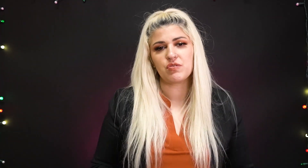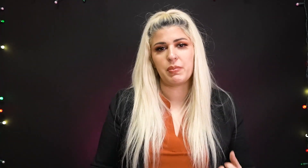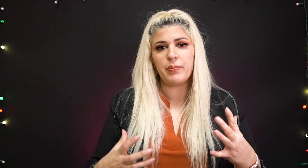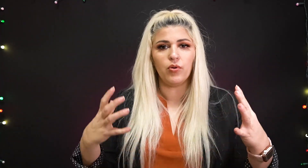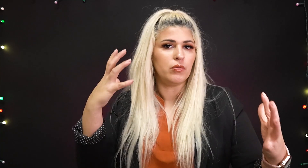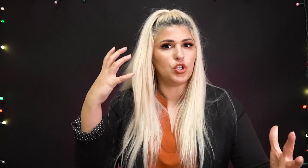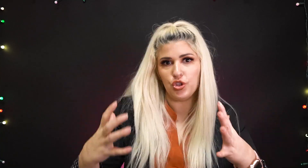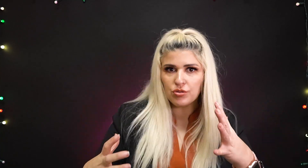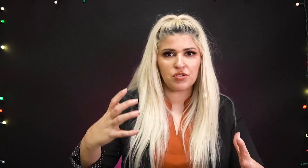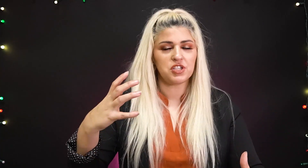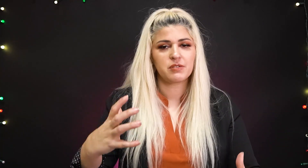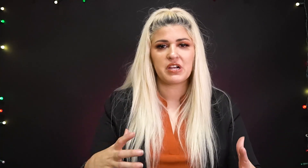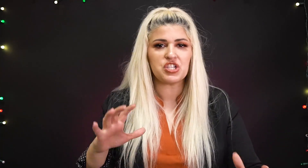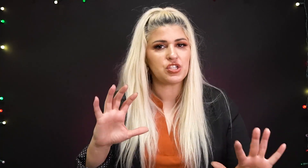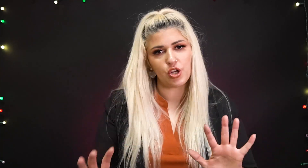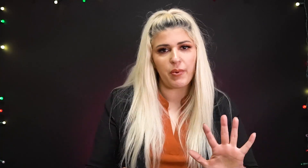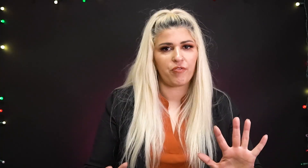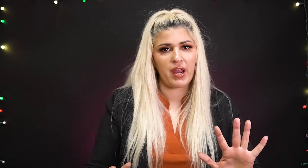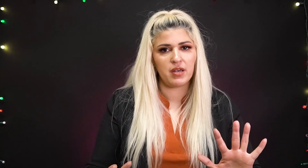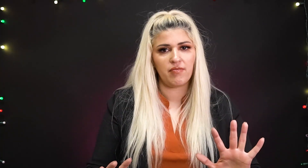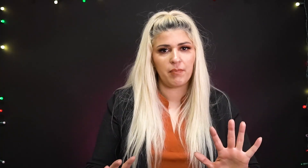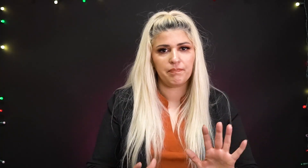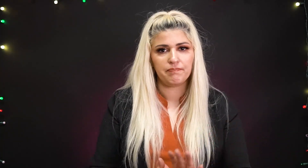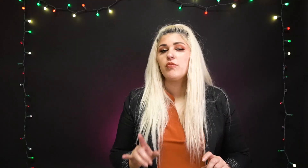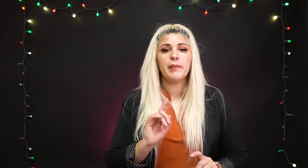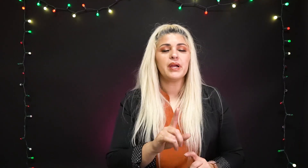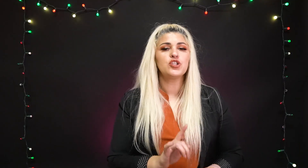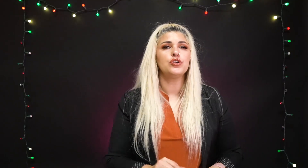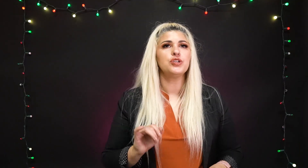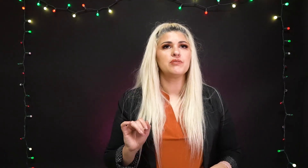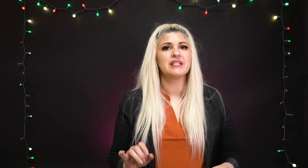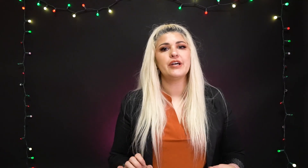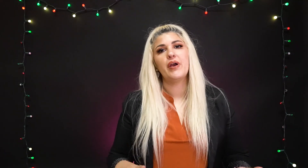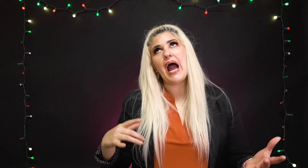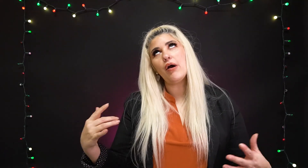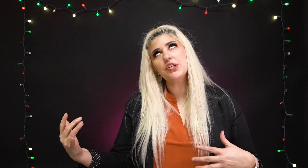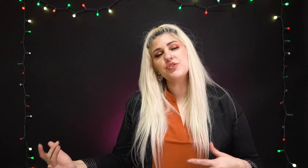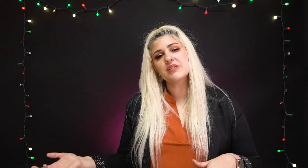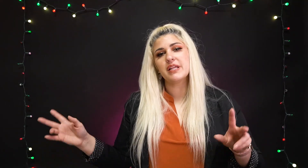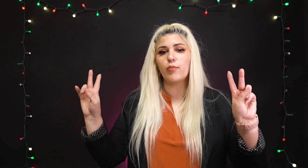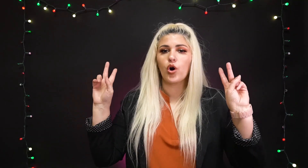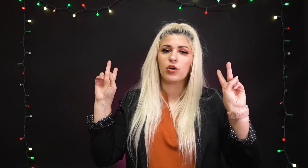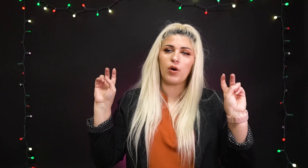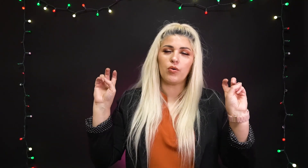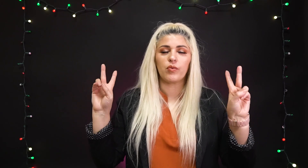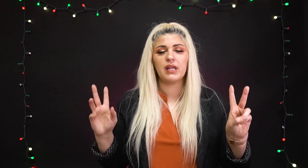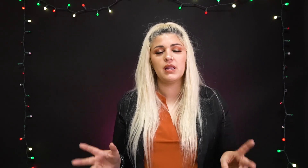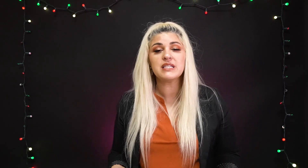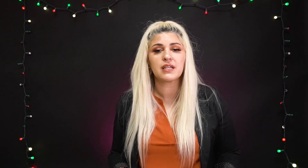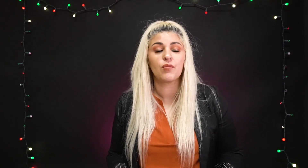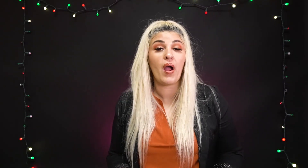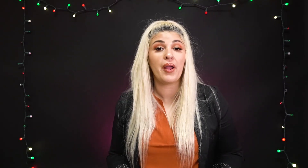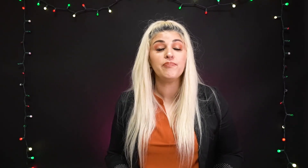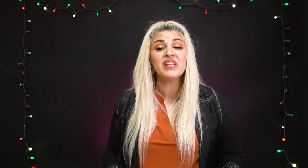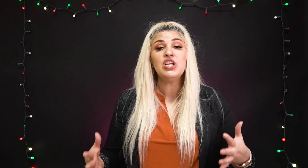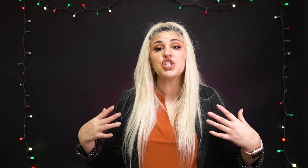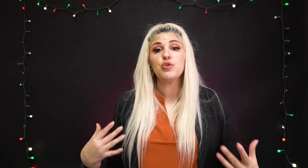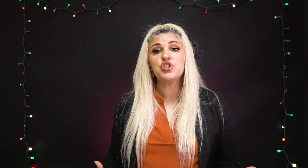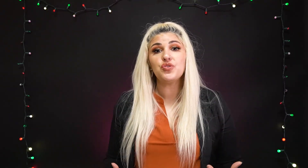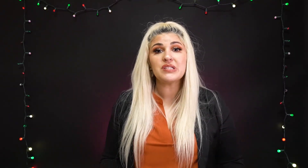with people. Use those expressions and don't be frightened of them. Remember, I told you I was going to tell you how to do this in a more, quote, realistic way. So you would do the